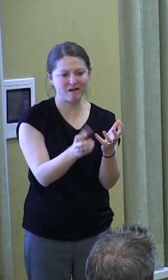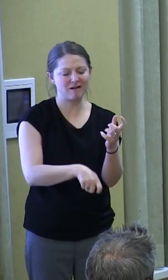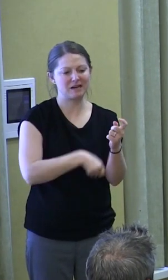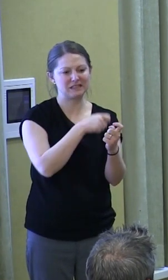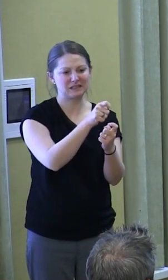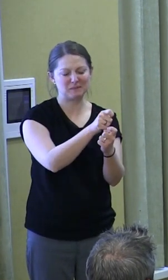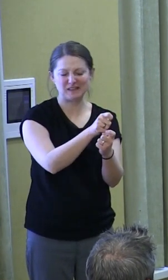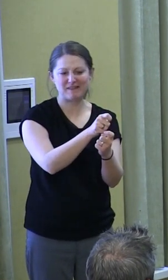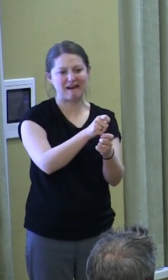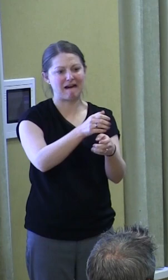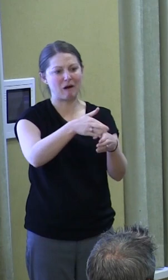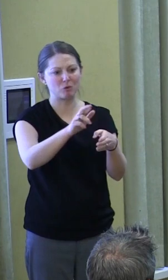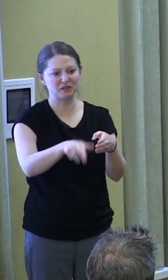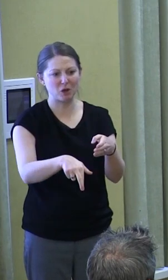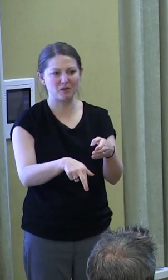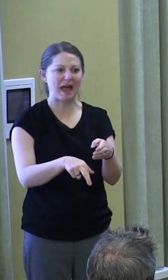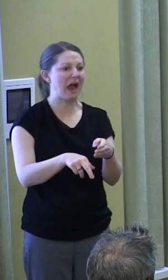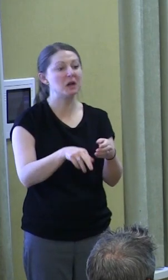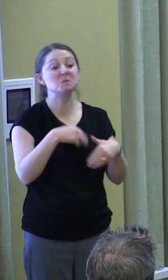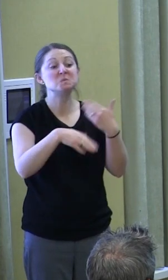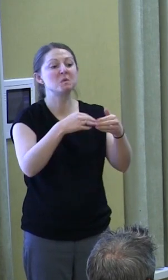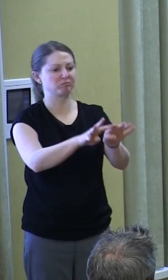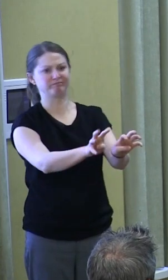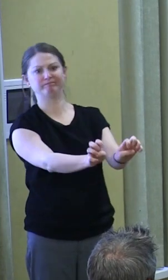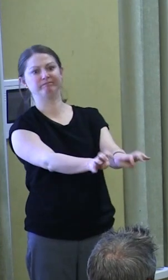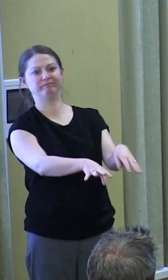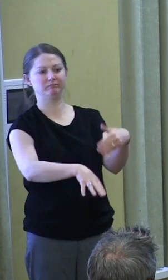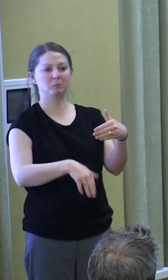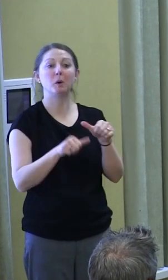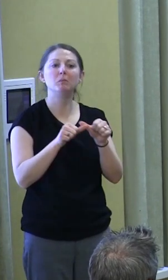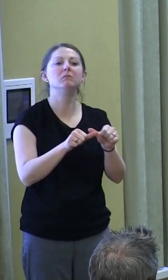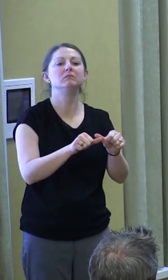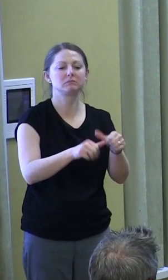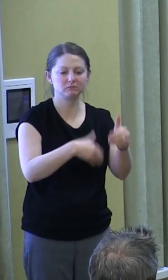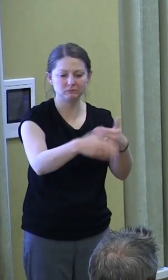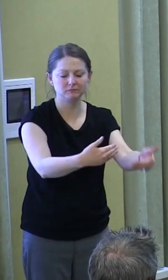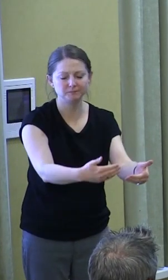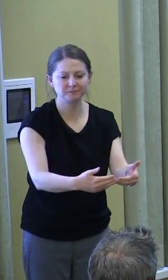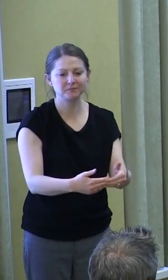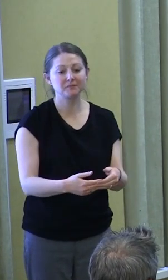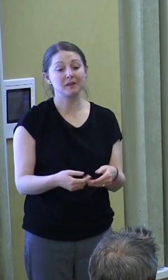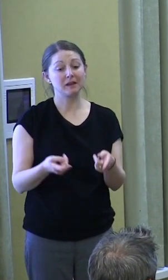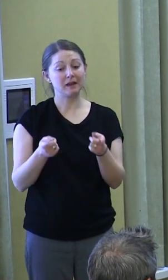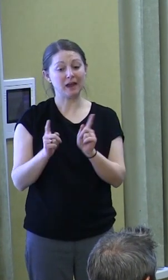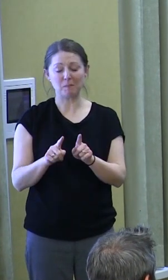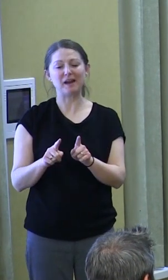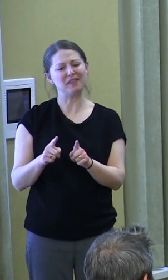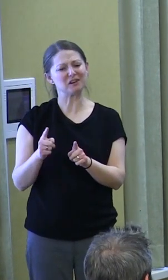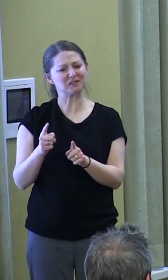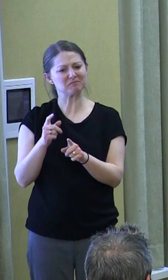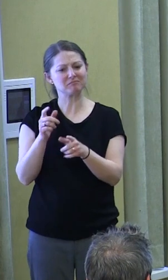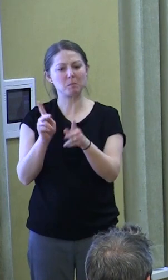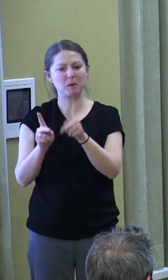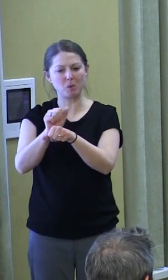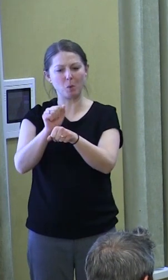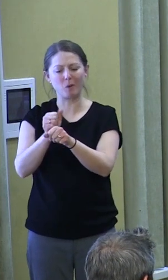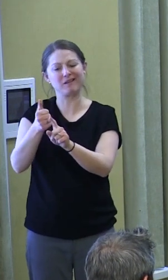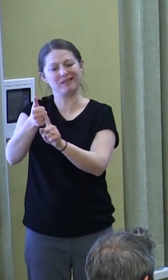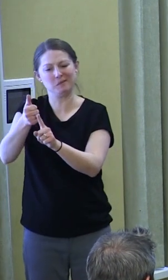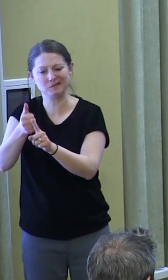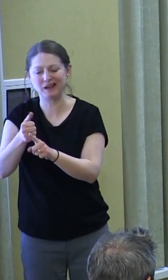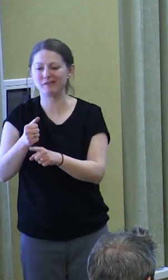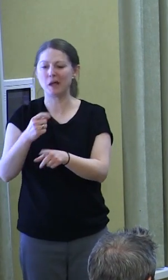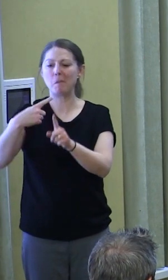is uncertain. And then there's these folks called positive psychologists. They have this wonderful job of studying happiness and